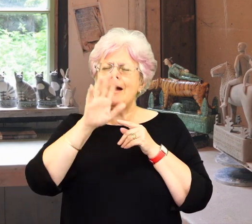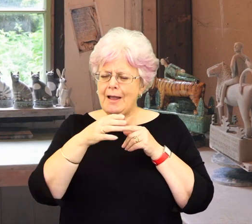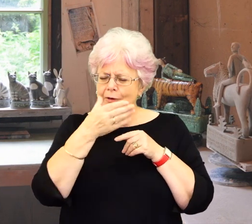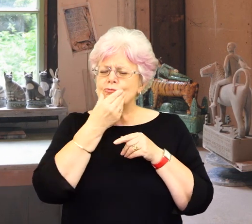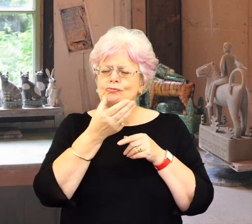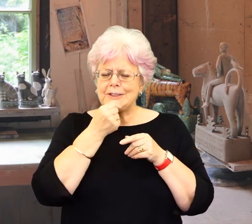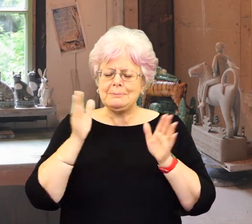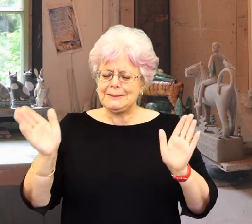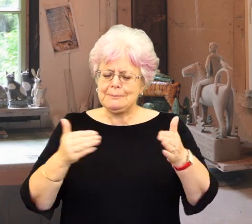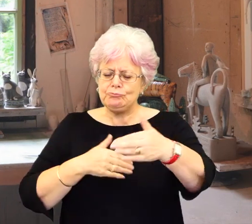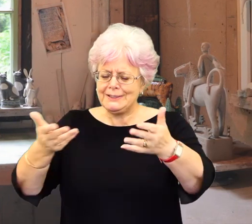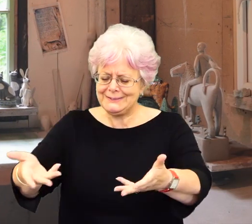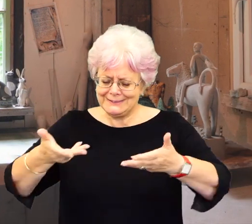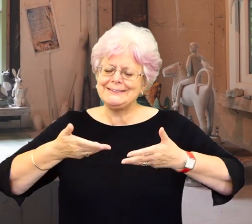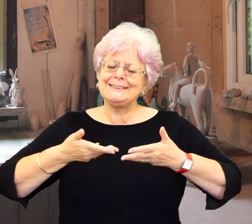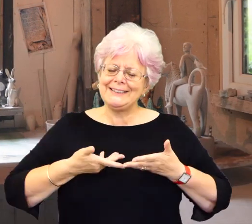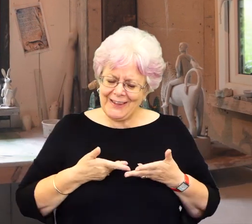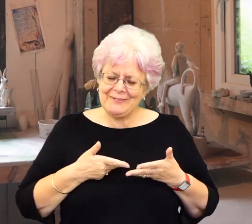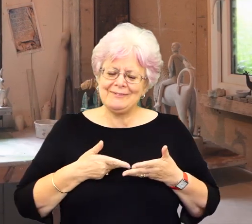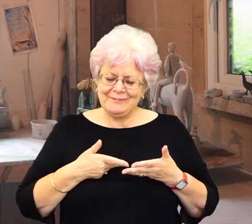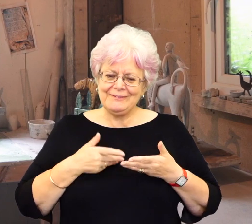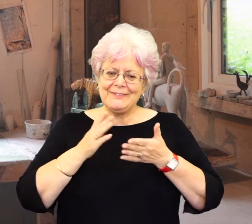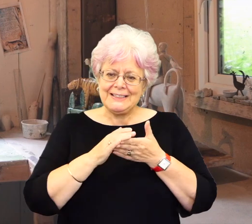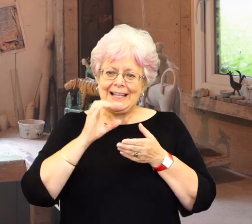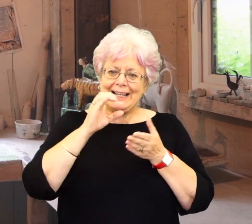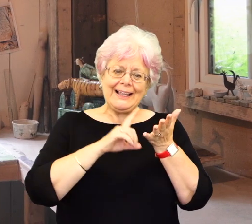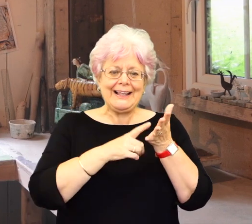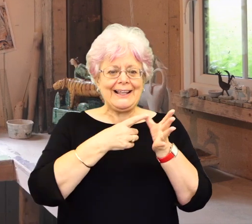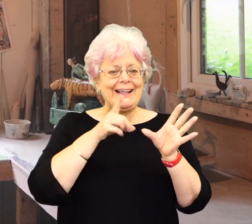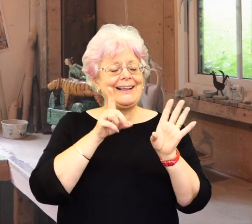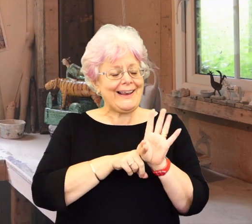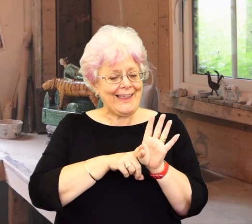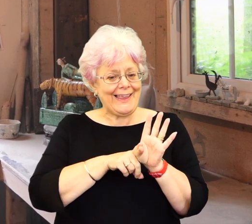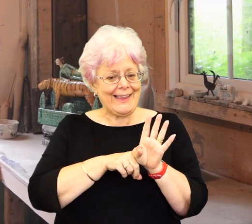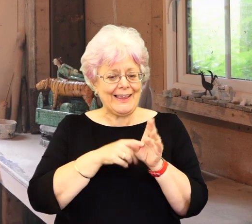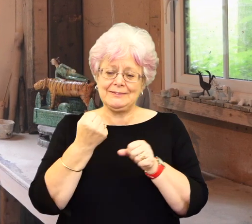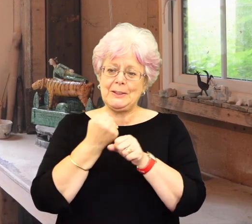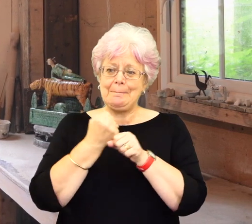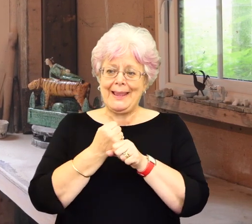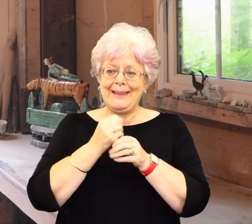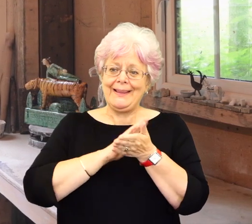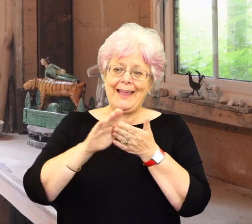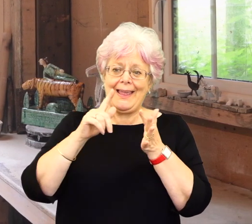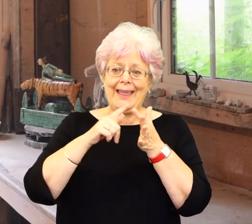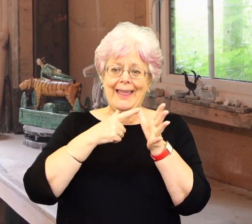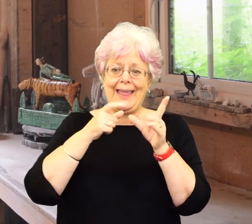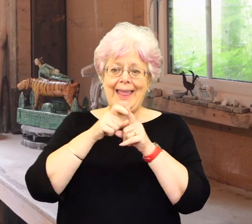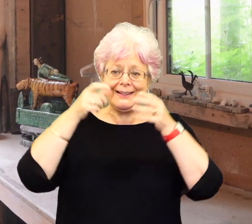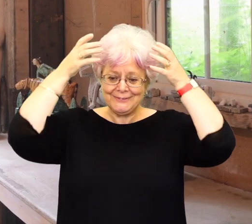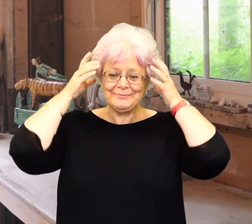I think suddenly bought some, for Christmas, some of this self-hardening clay. And I just, I just made a little head. And I just, the first